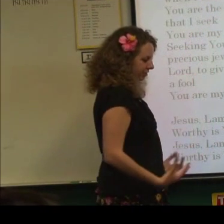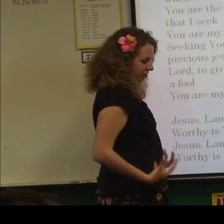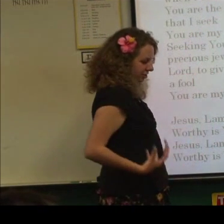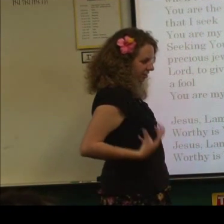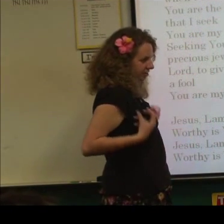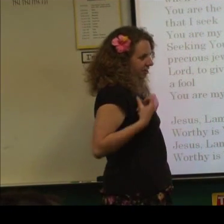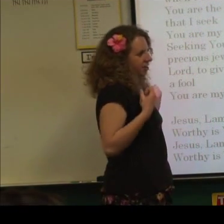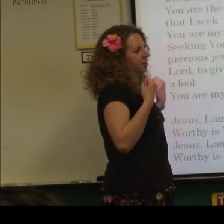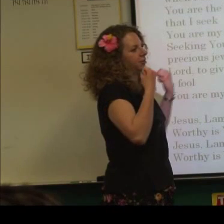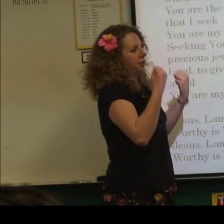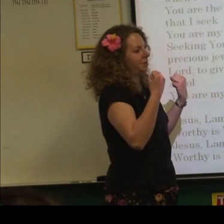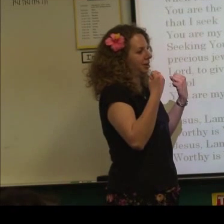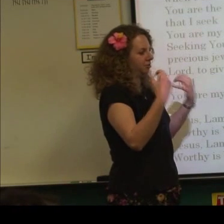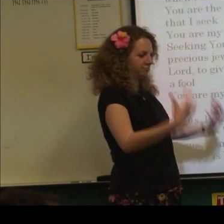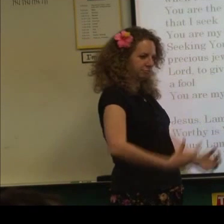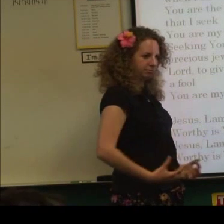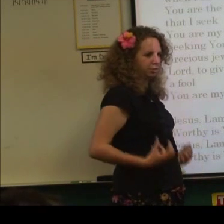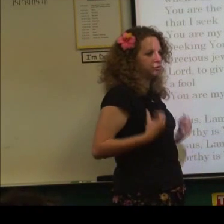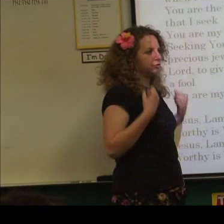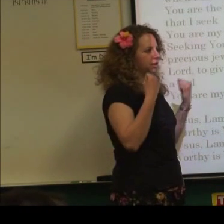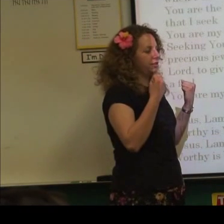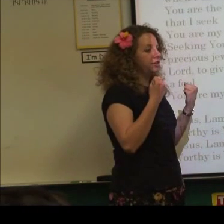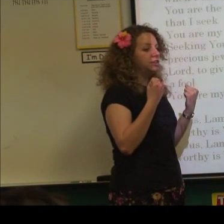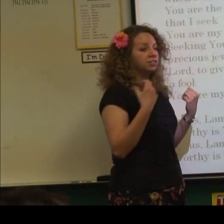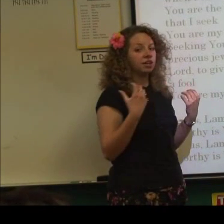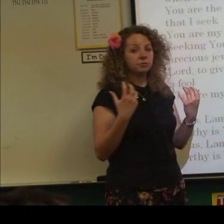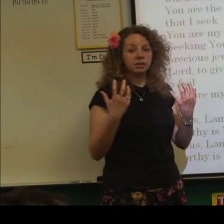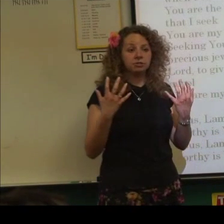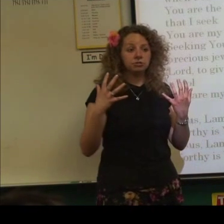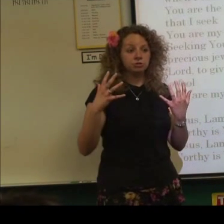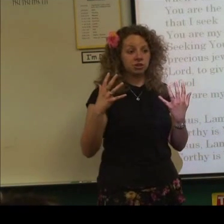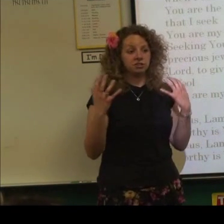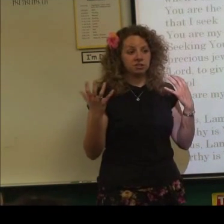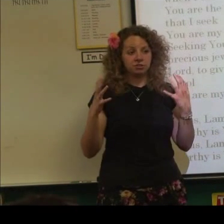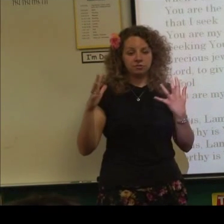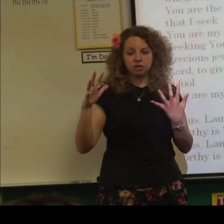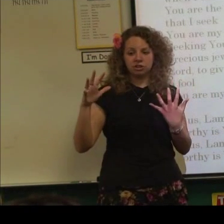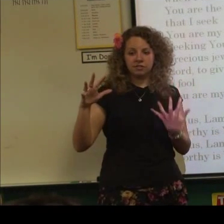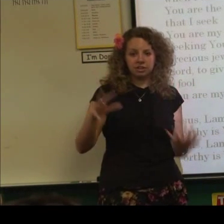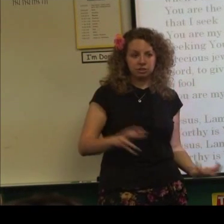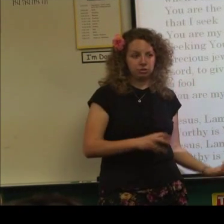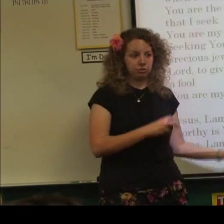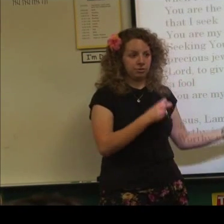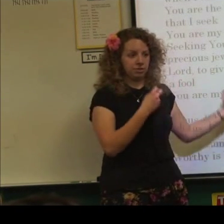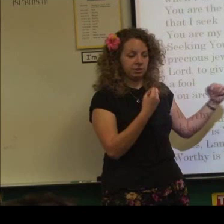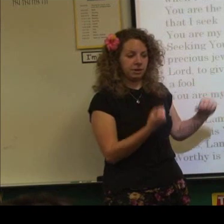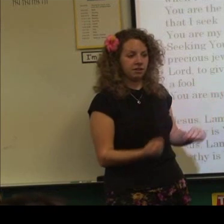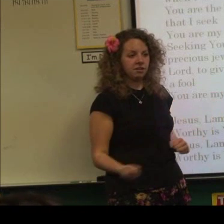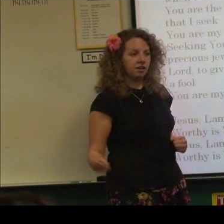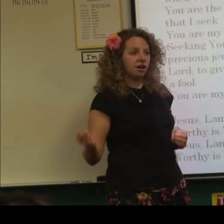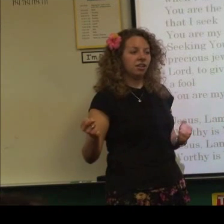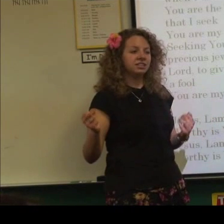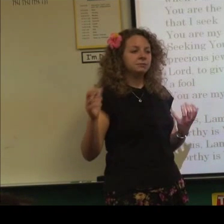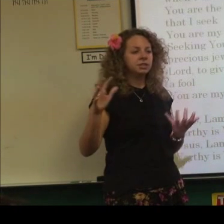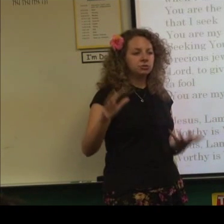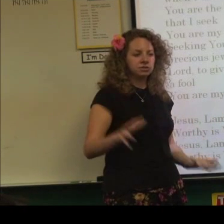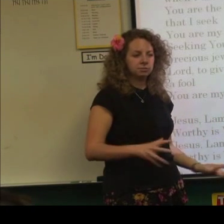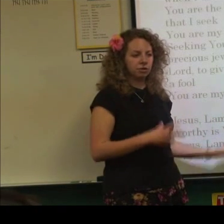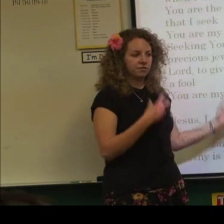you're reaching down inside and going up here. Strength. The other way you can do strength, another version of it, is to do it this way. A lot of times I use this more